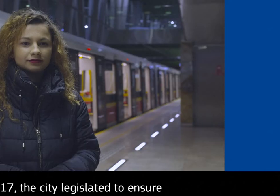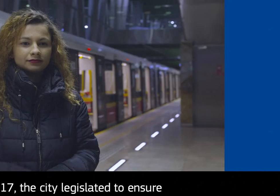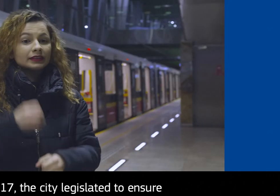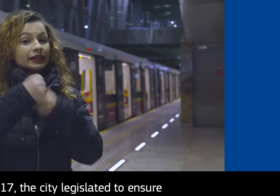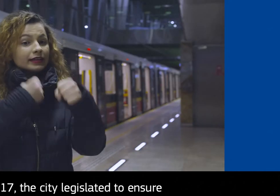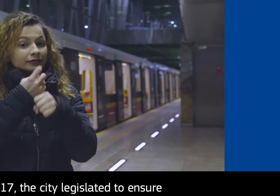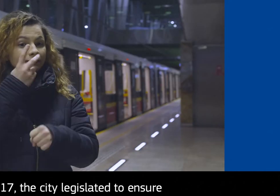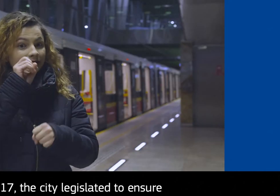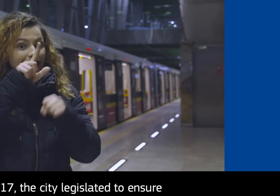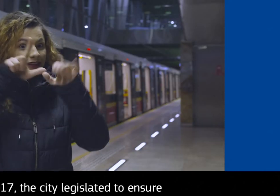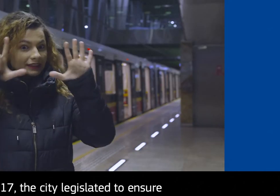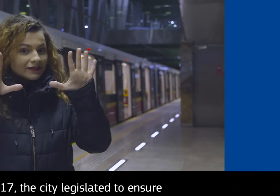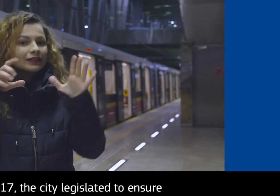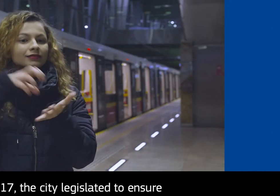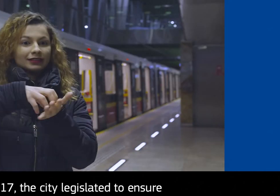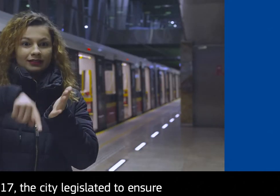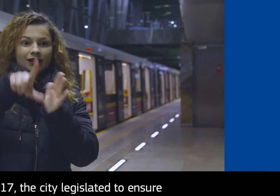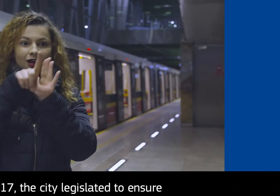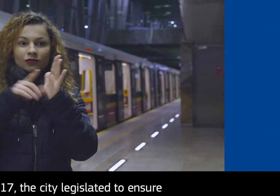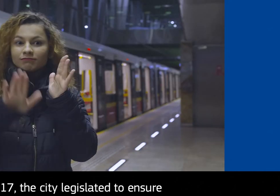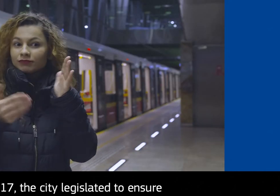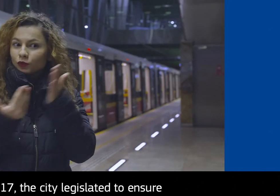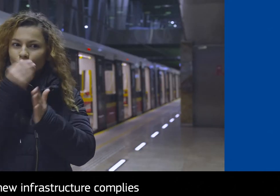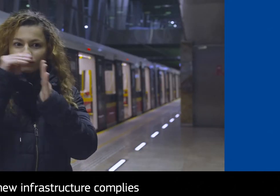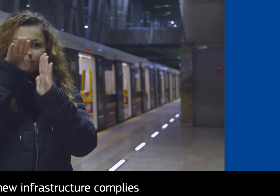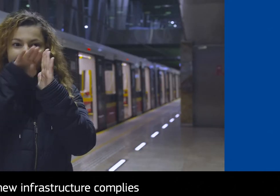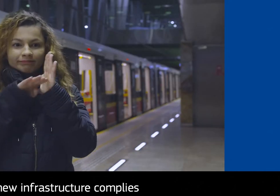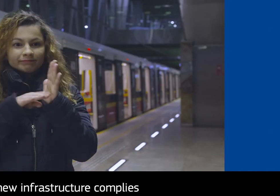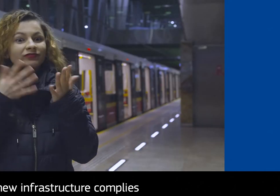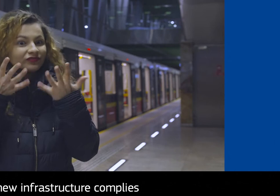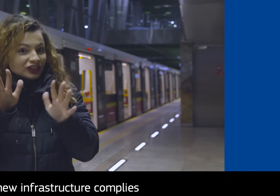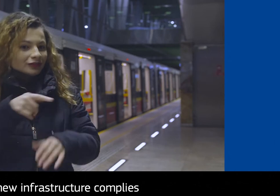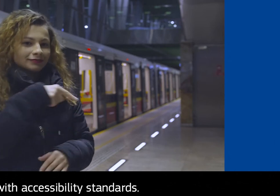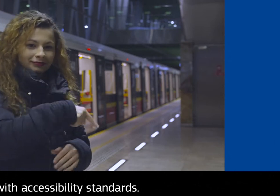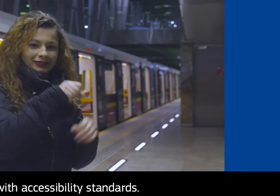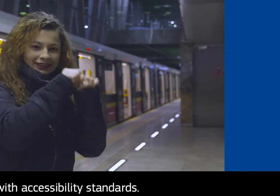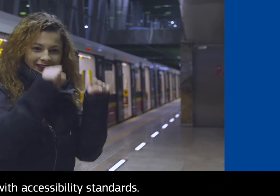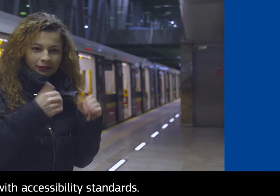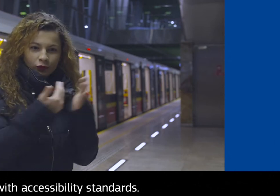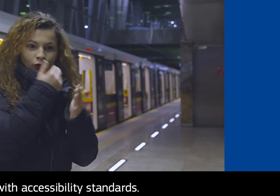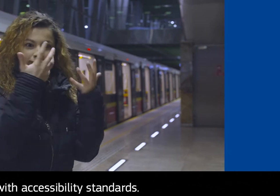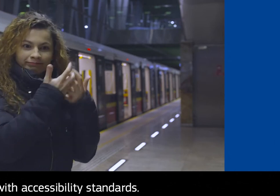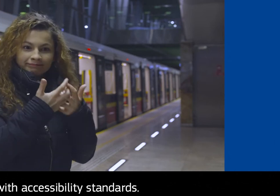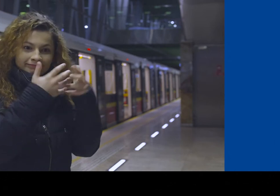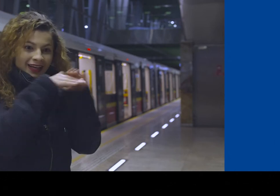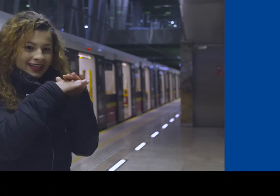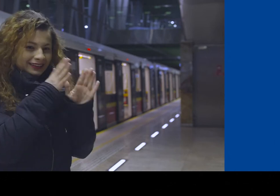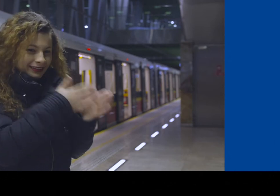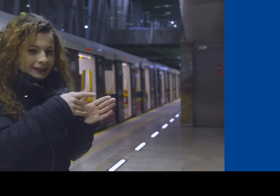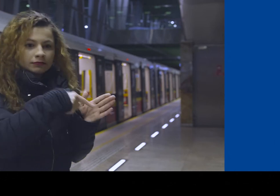In 2017, the city legislated to ensure new infrastructure complies with accessibility standards.